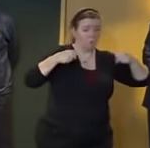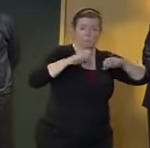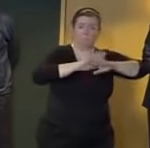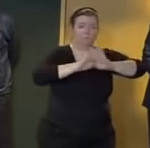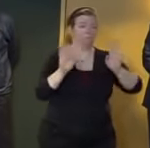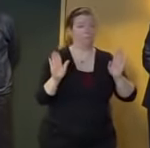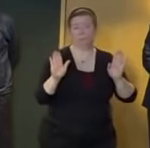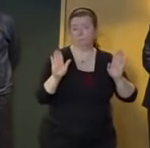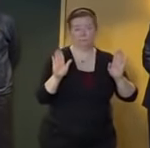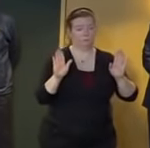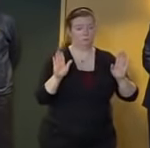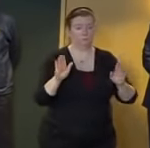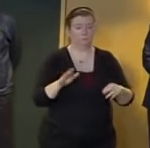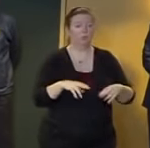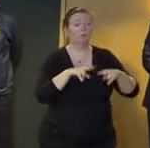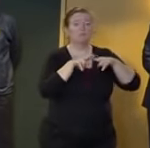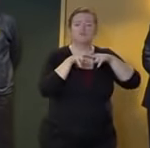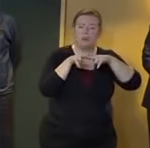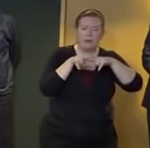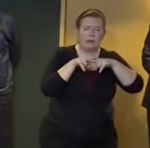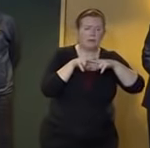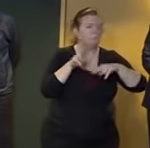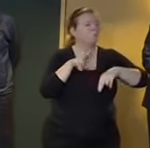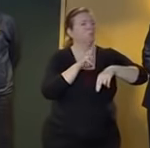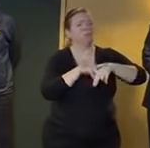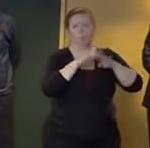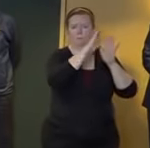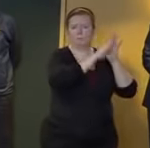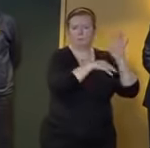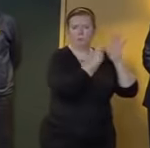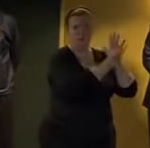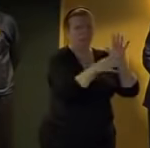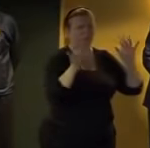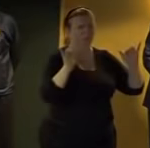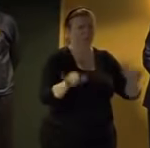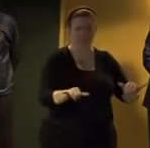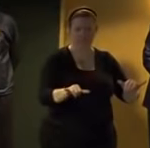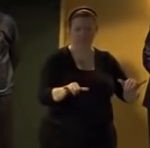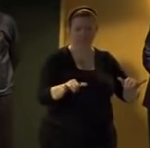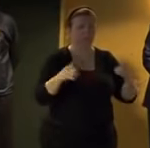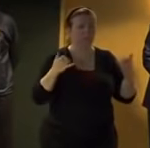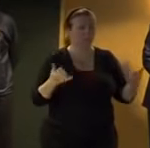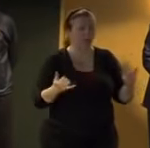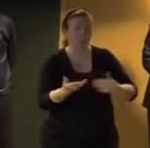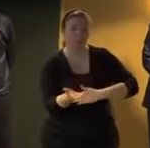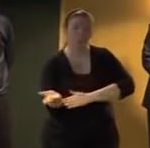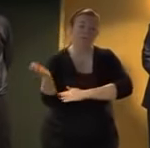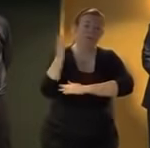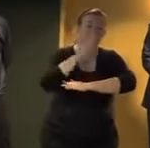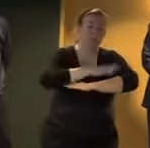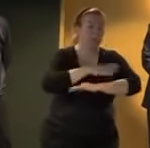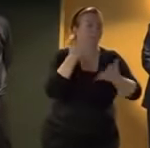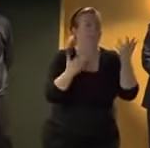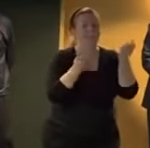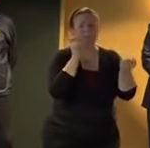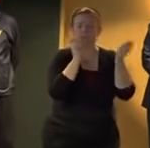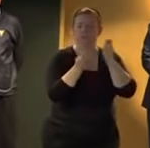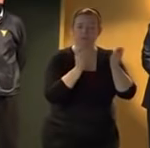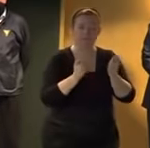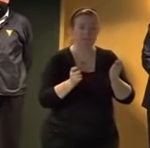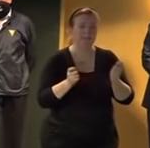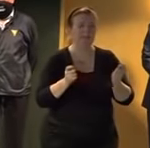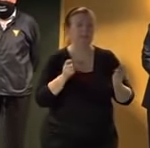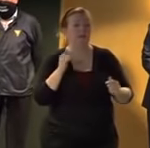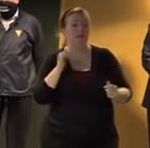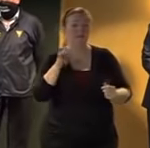we're transit is running a normal schedule as of now that can change as the day goes on if you have the need for